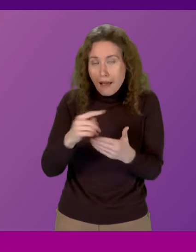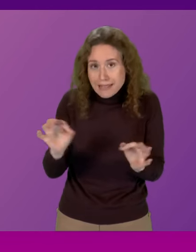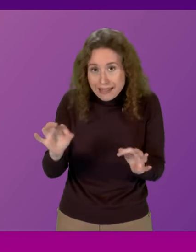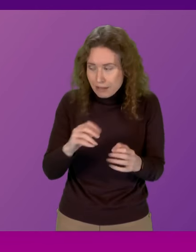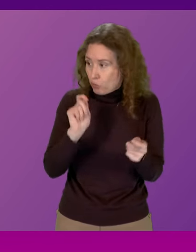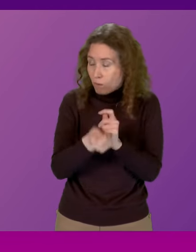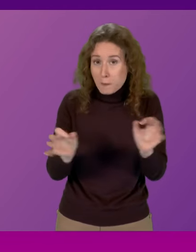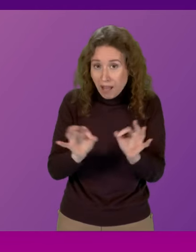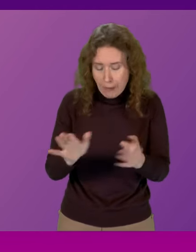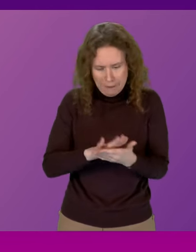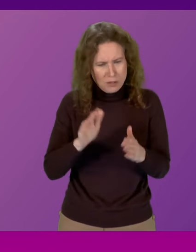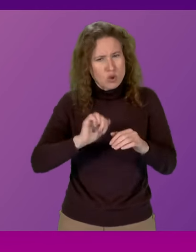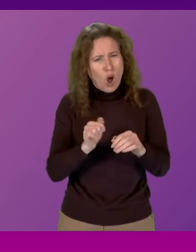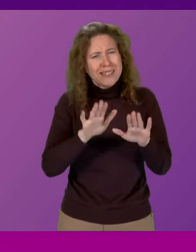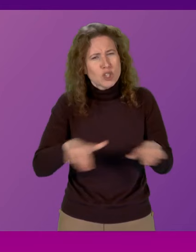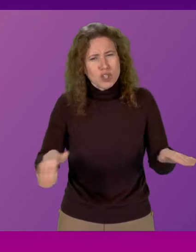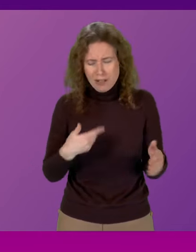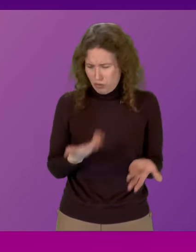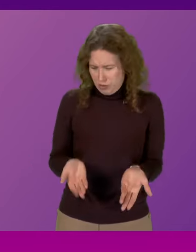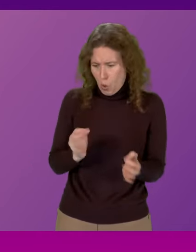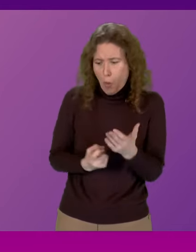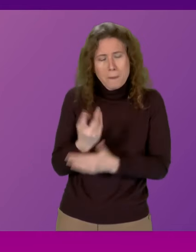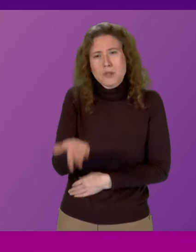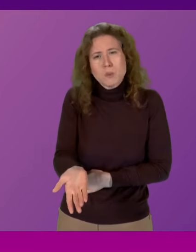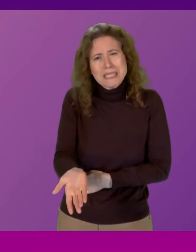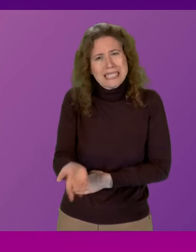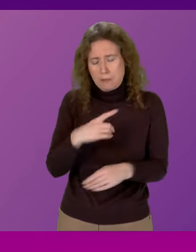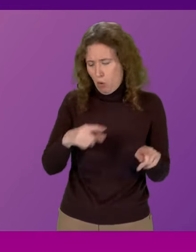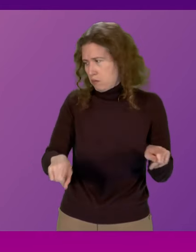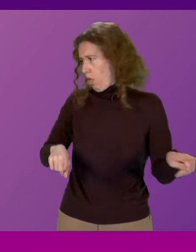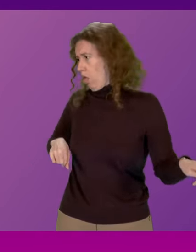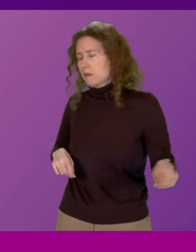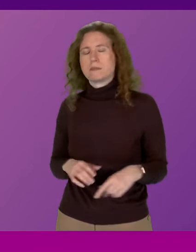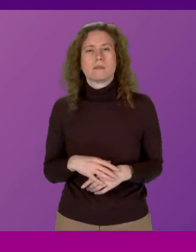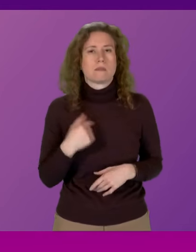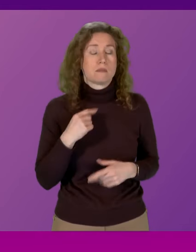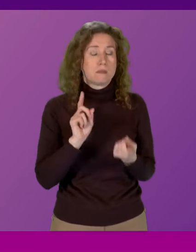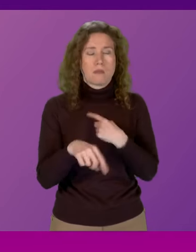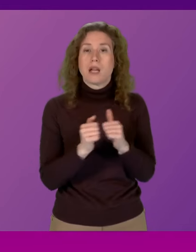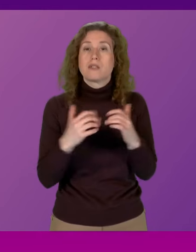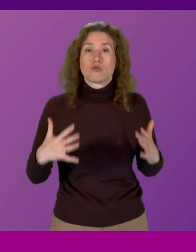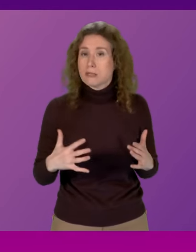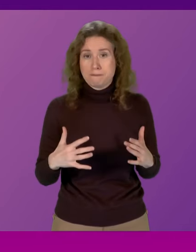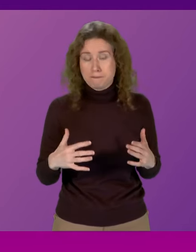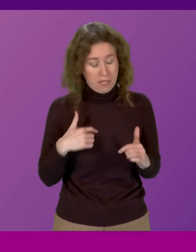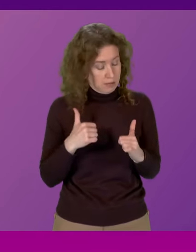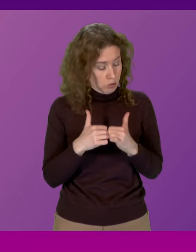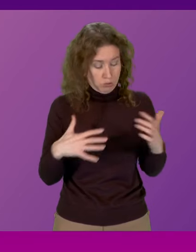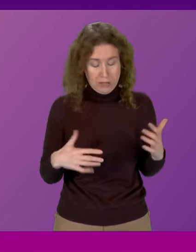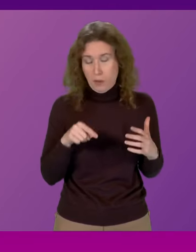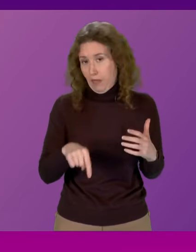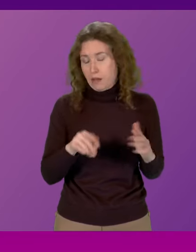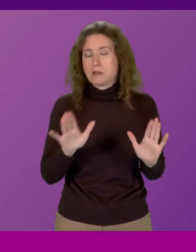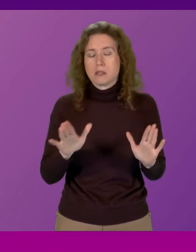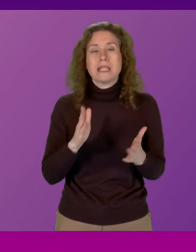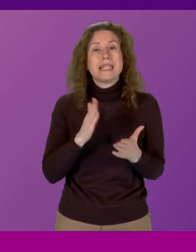he is denying Scotland's children the opportunities they deserve No I don't agree with that characterisation at all and of course